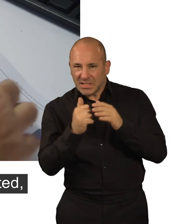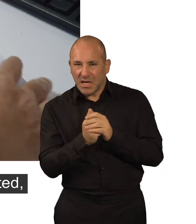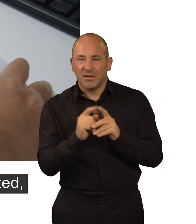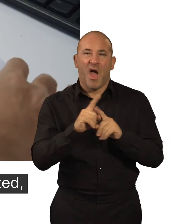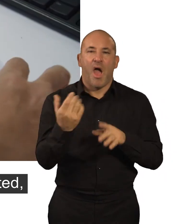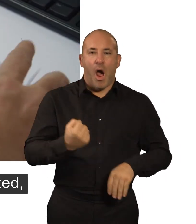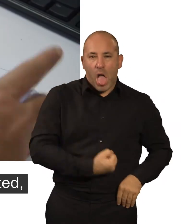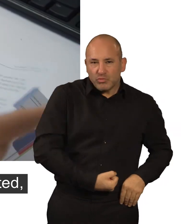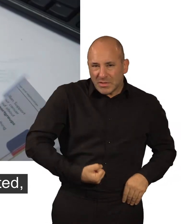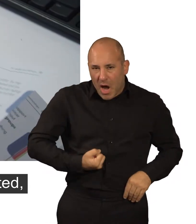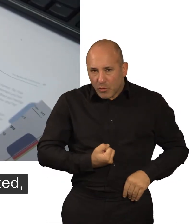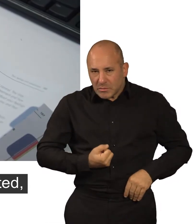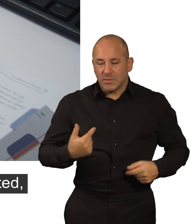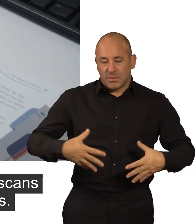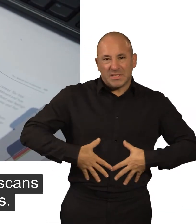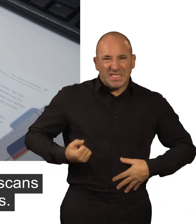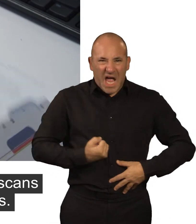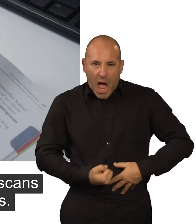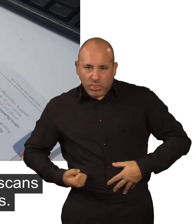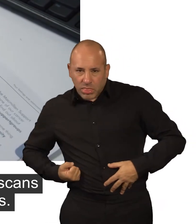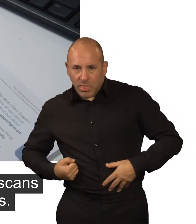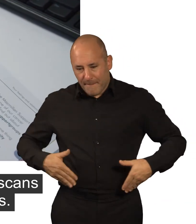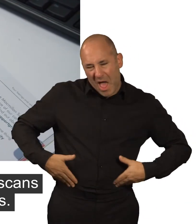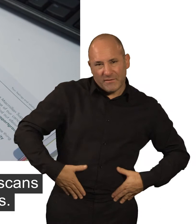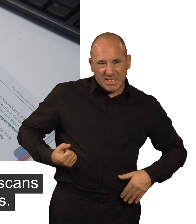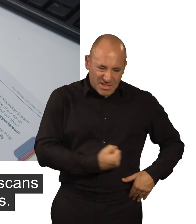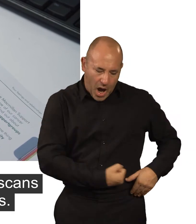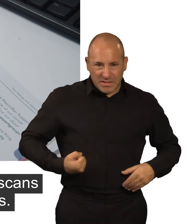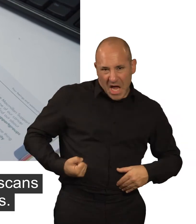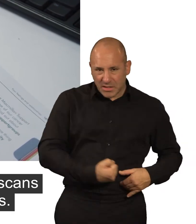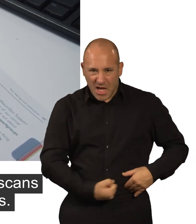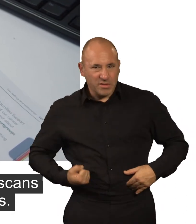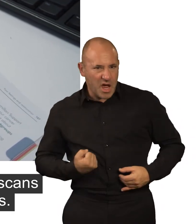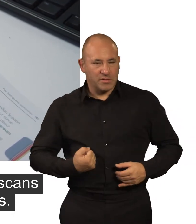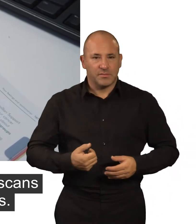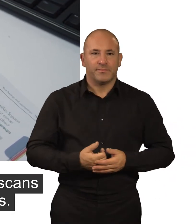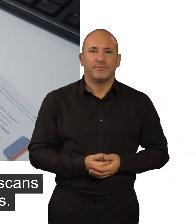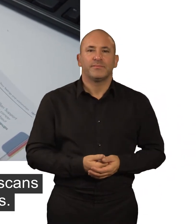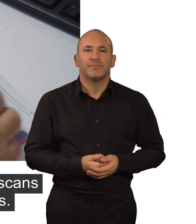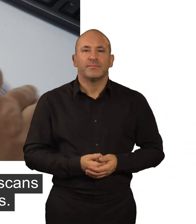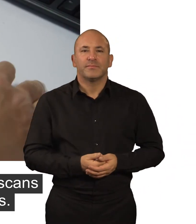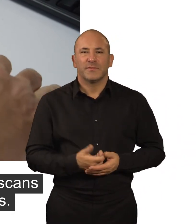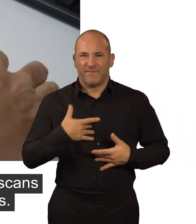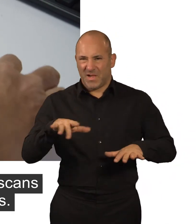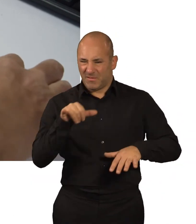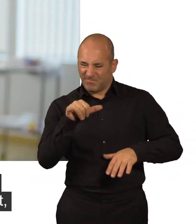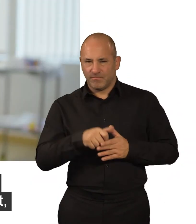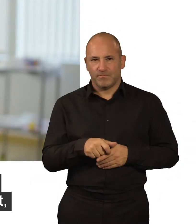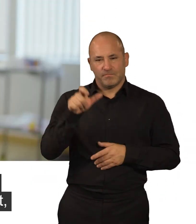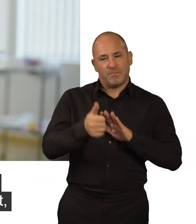Further tests will be requested which will include ultrasound scan of the abdomen and pelvis and if